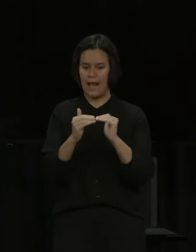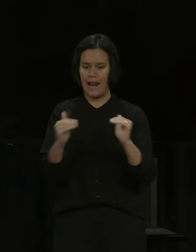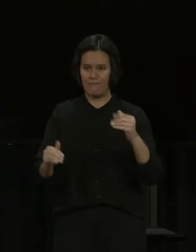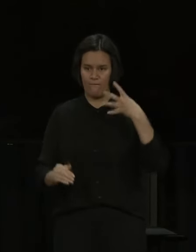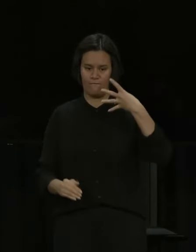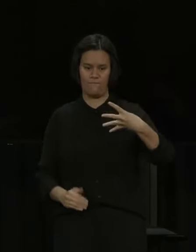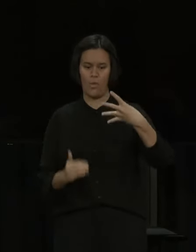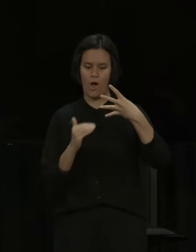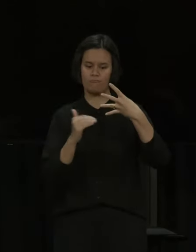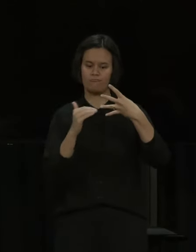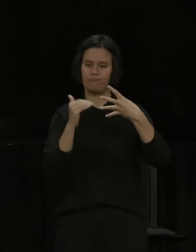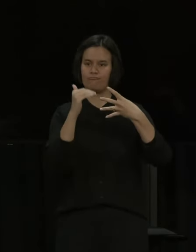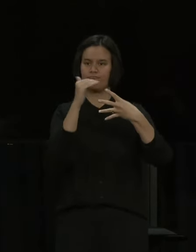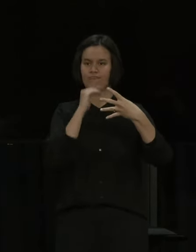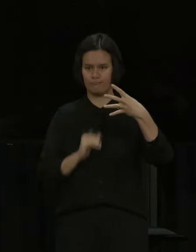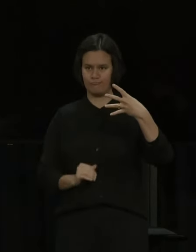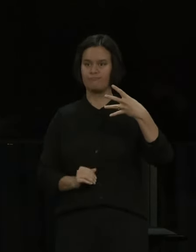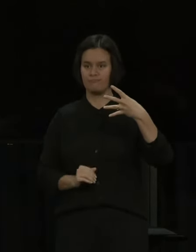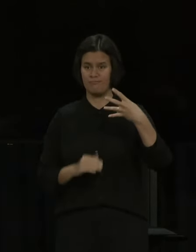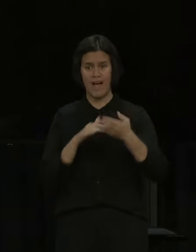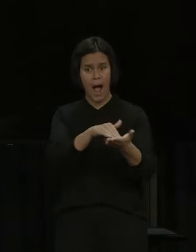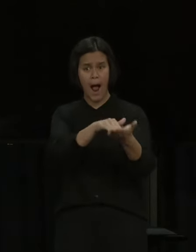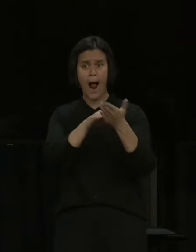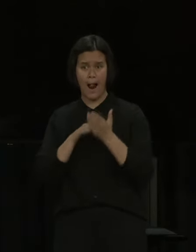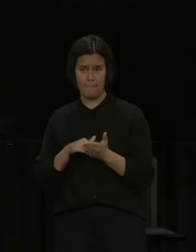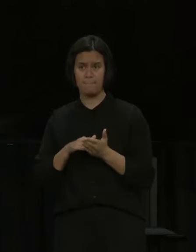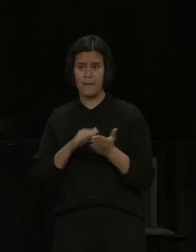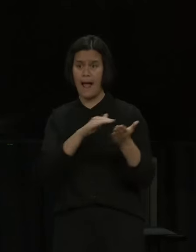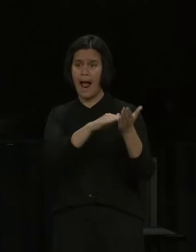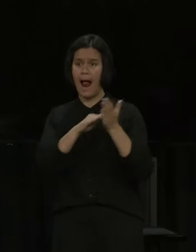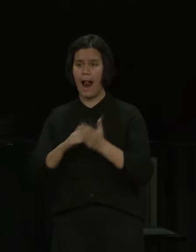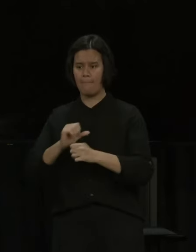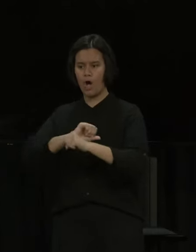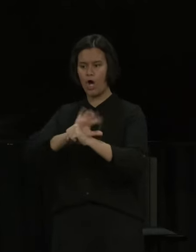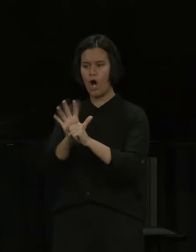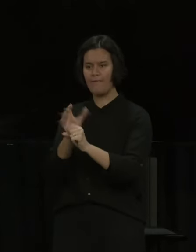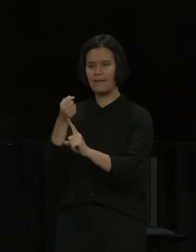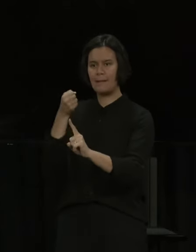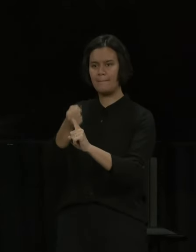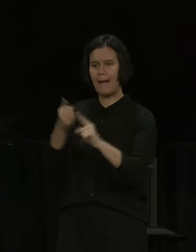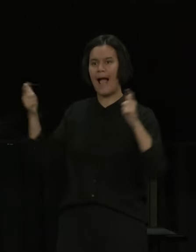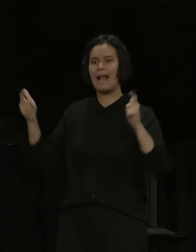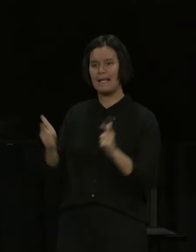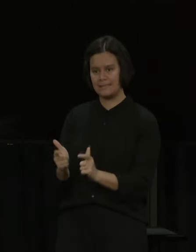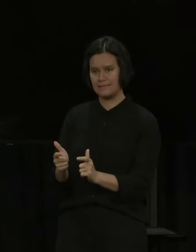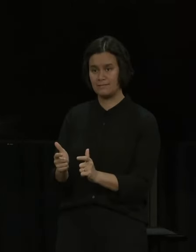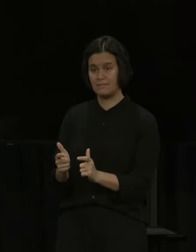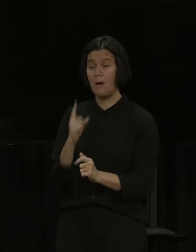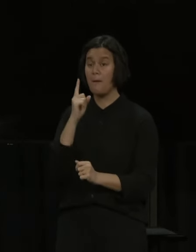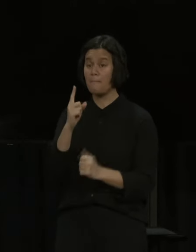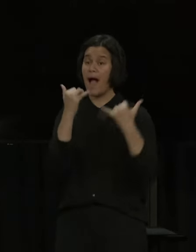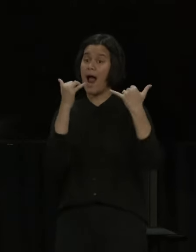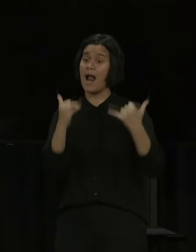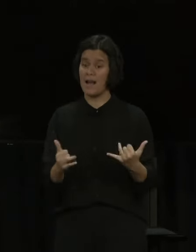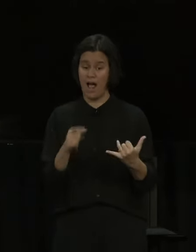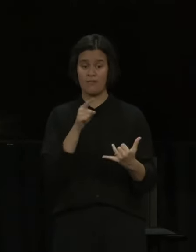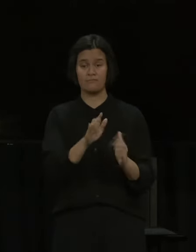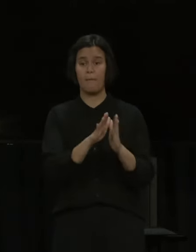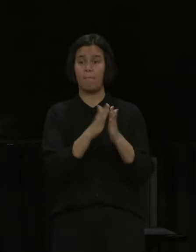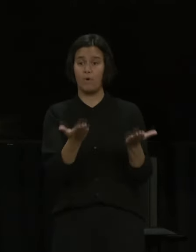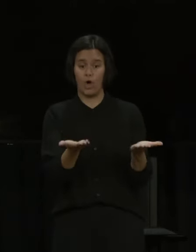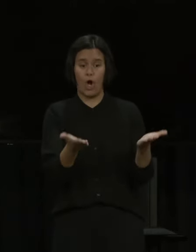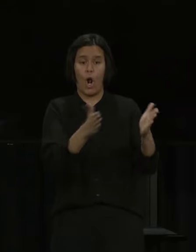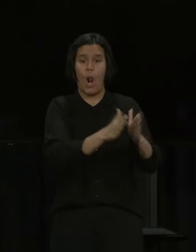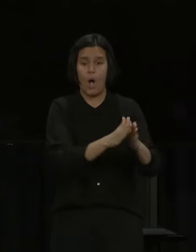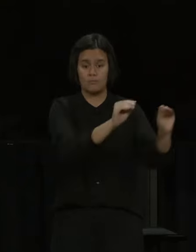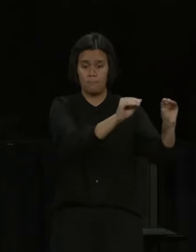been very successful in helping us to minimise the impact the virus has on our day-to-day lives. We're now moving to a framework that's designed to keep us